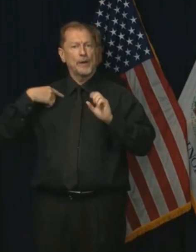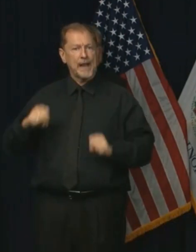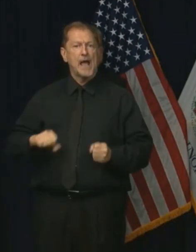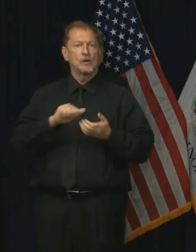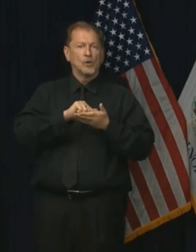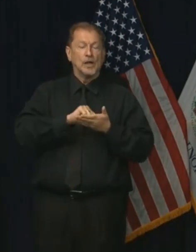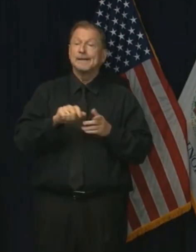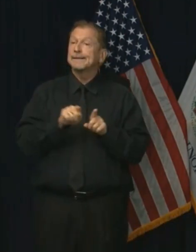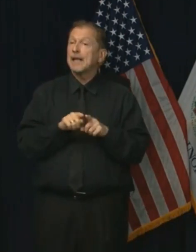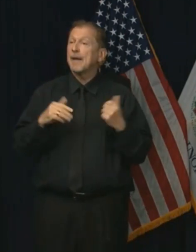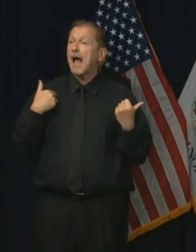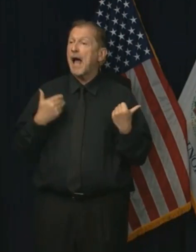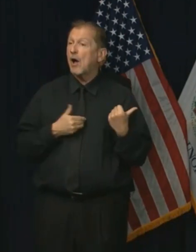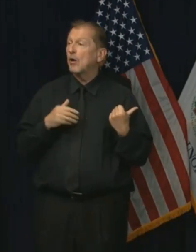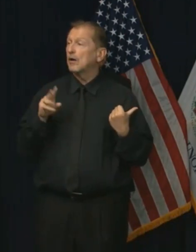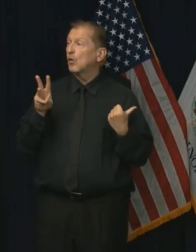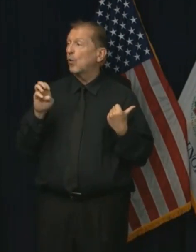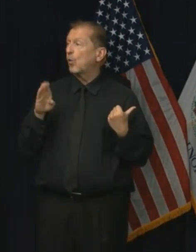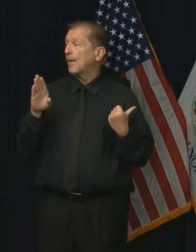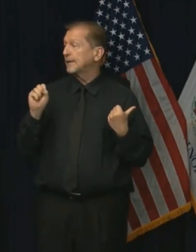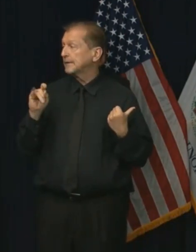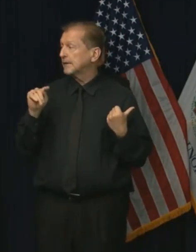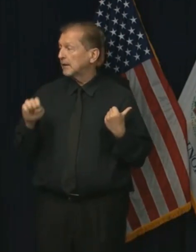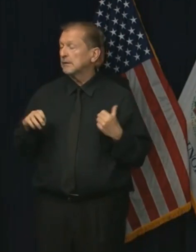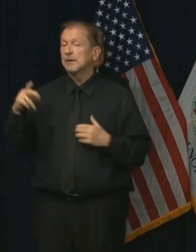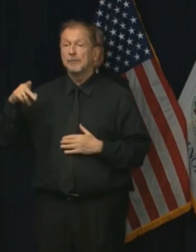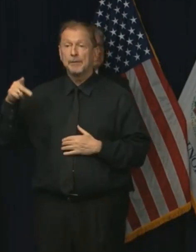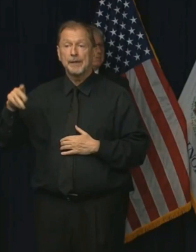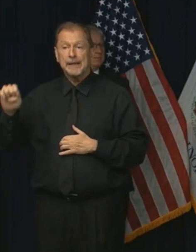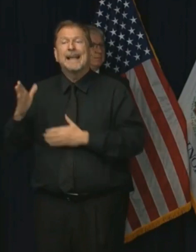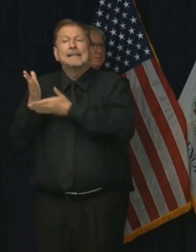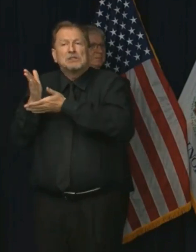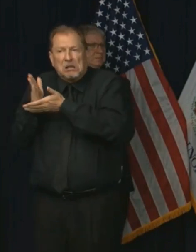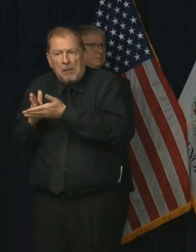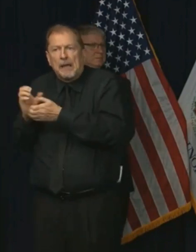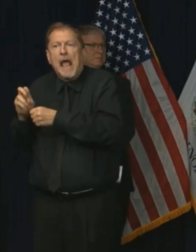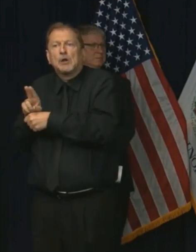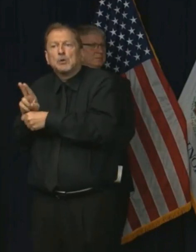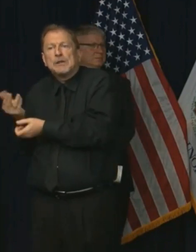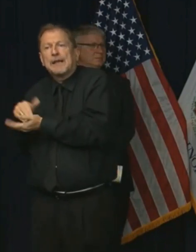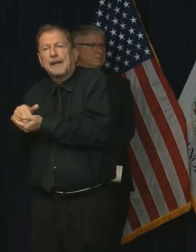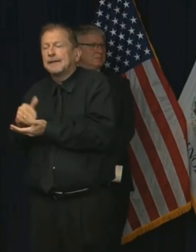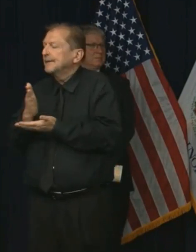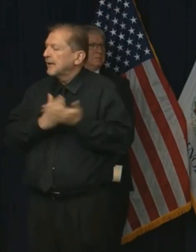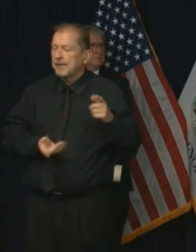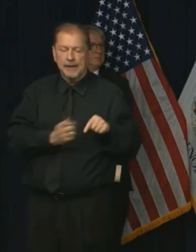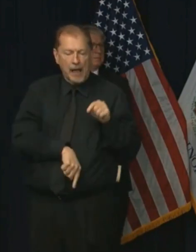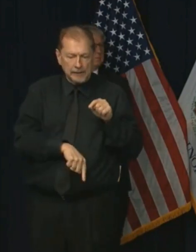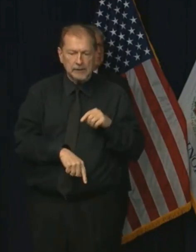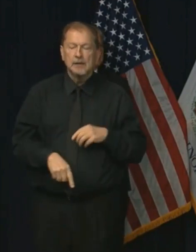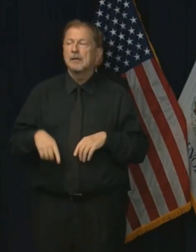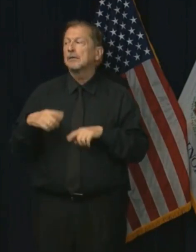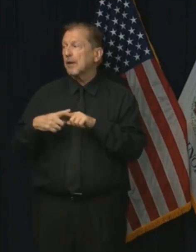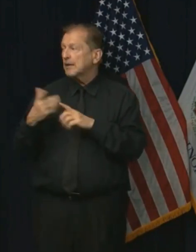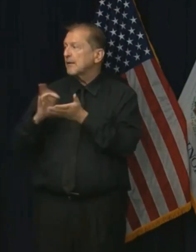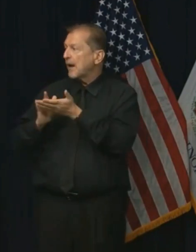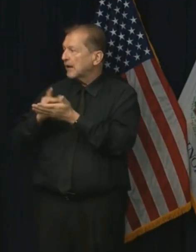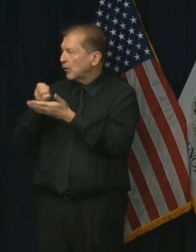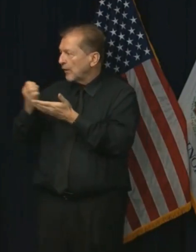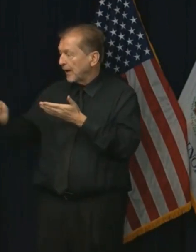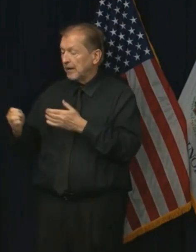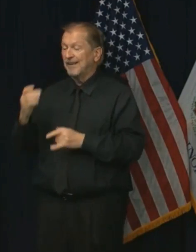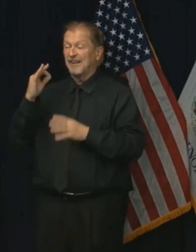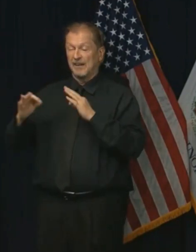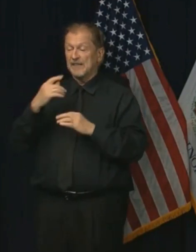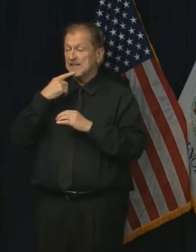website in terms of PPE. And there also are definitely instructions for medical equipment. So those should be